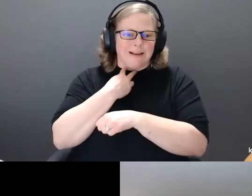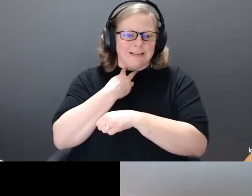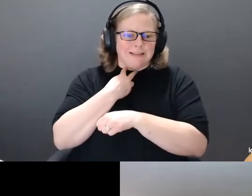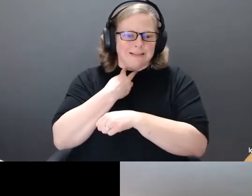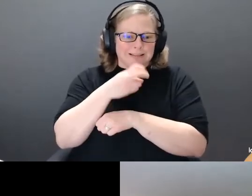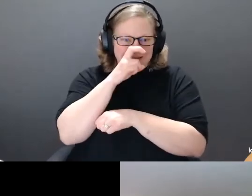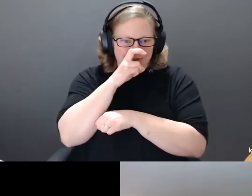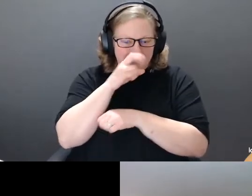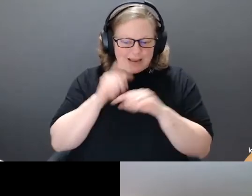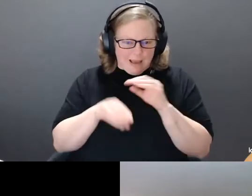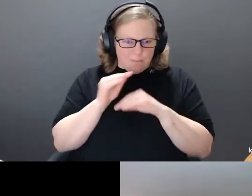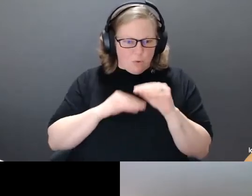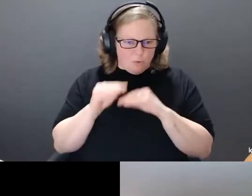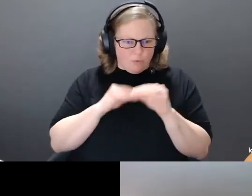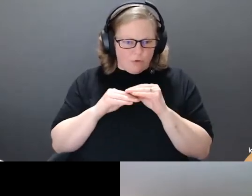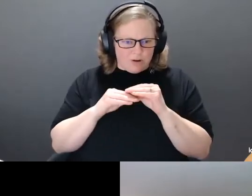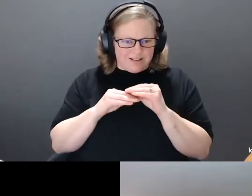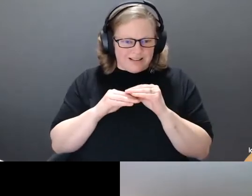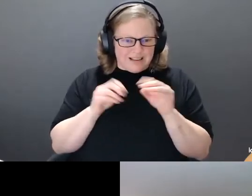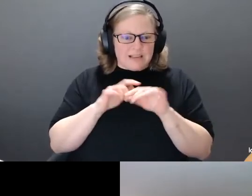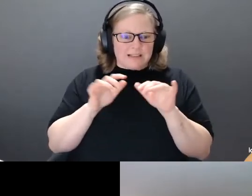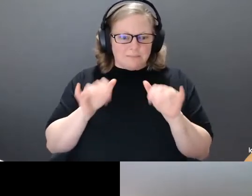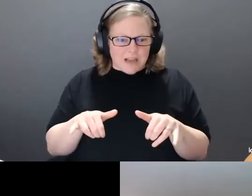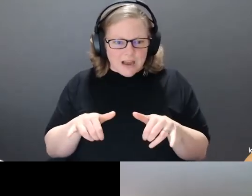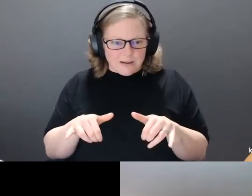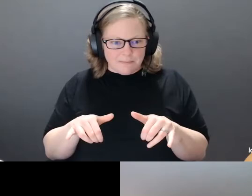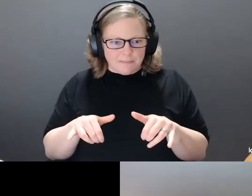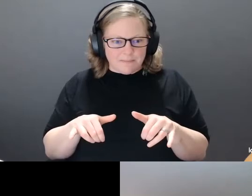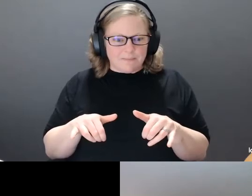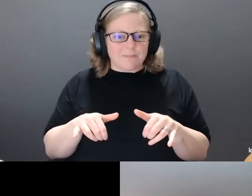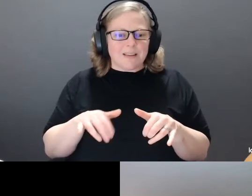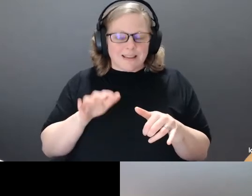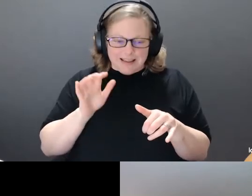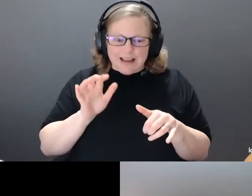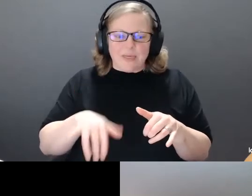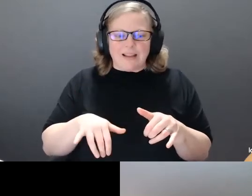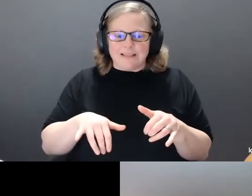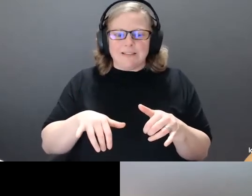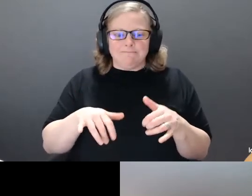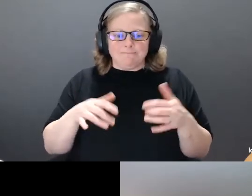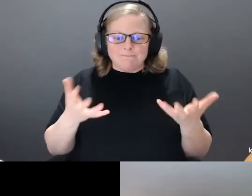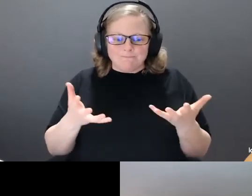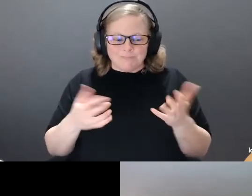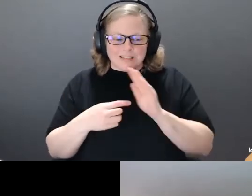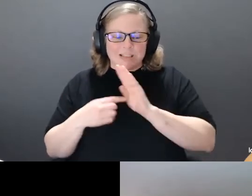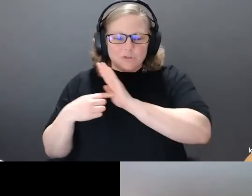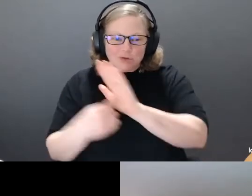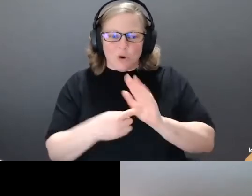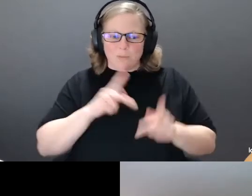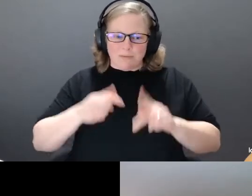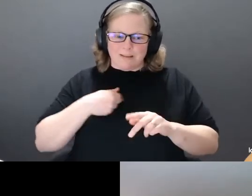constricting my movement, simultaneously trumpeting my differences and inadequacies, marking me as different, the other.